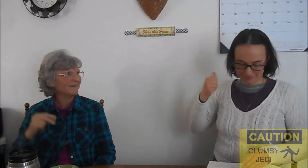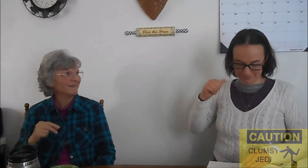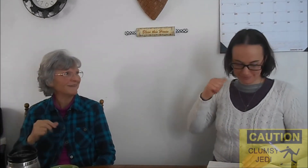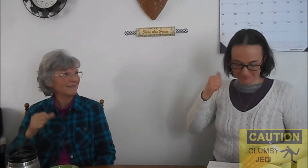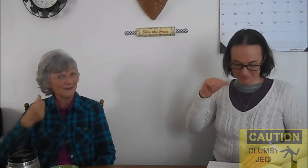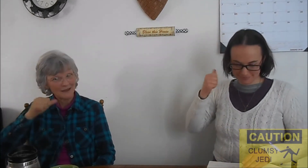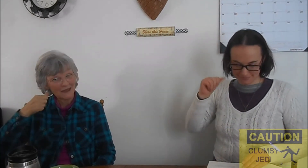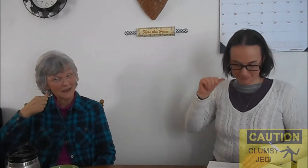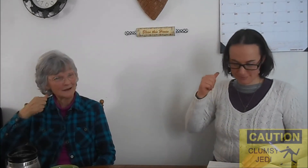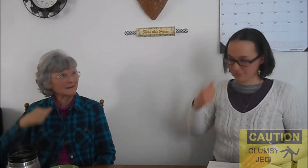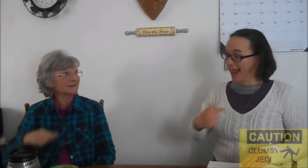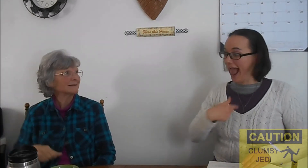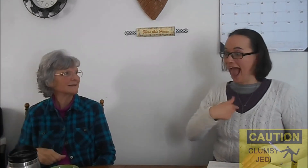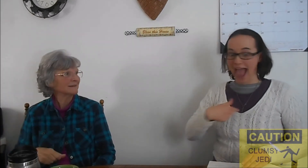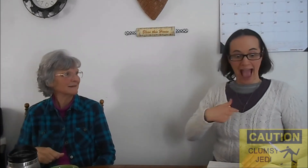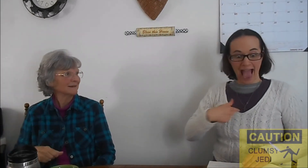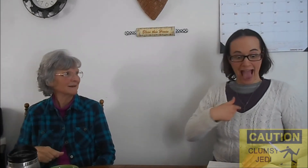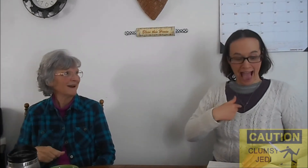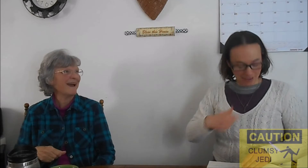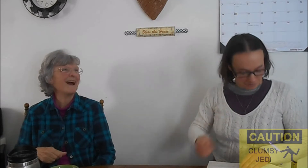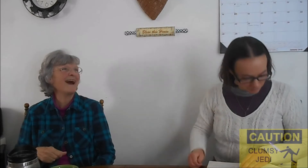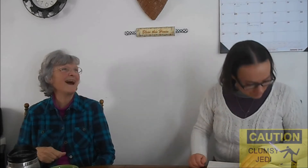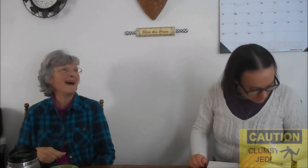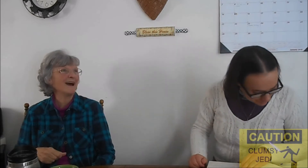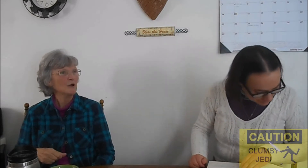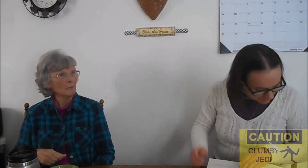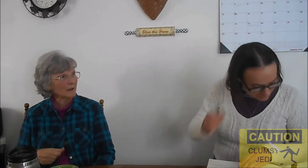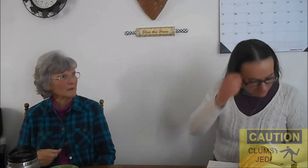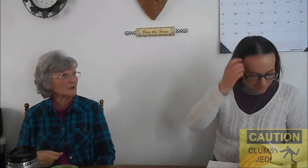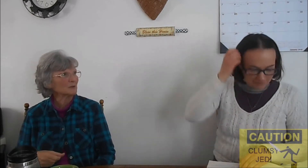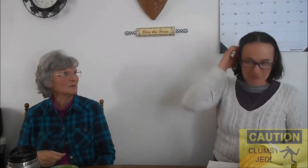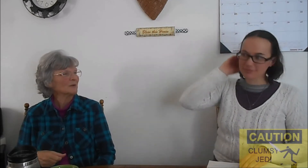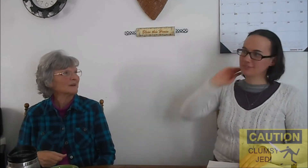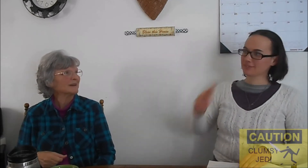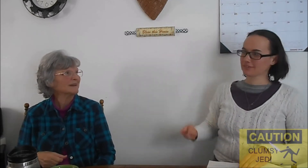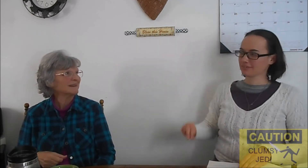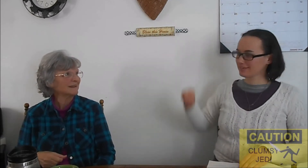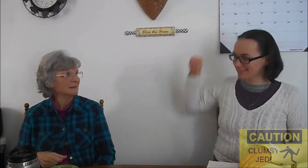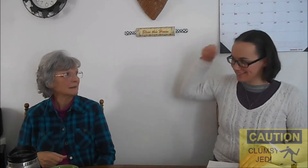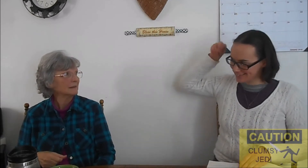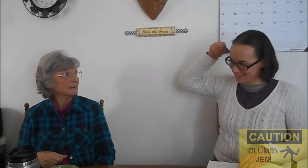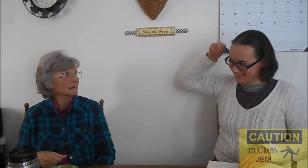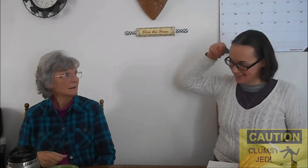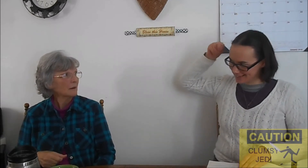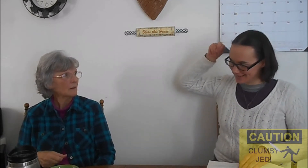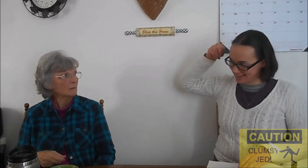nephew,